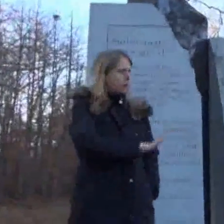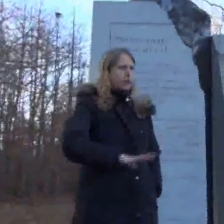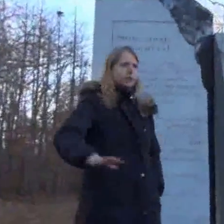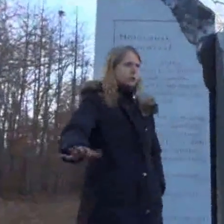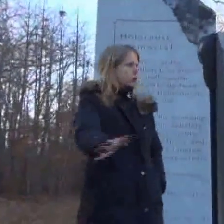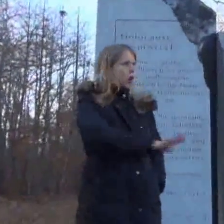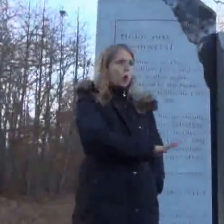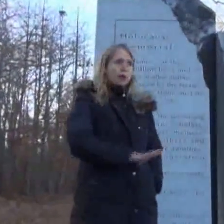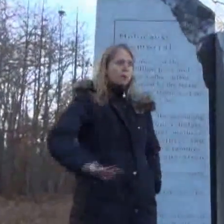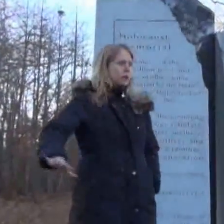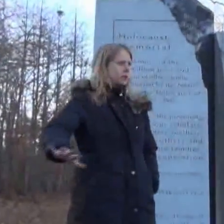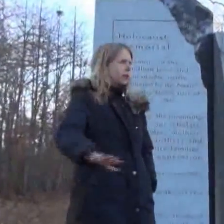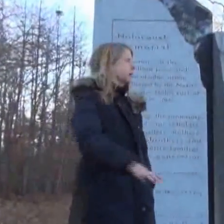week. Nobody missed it.